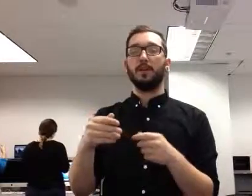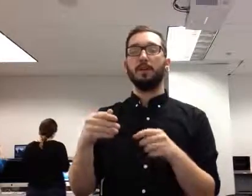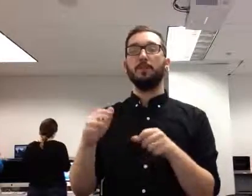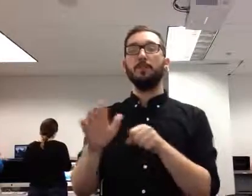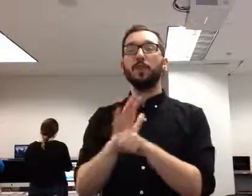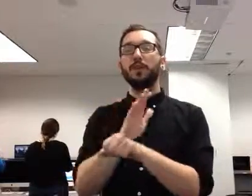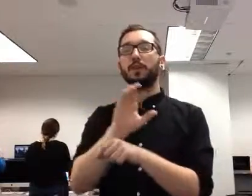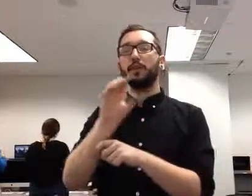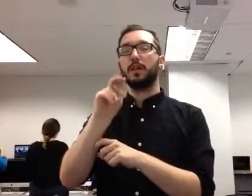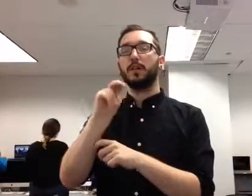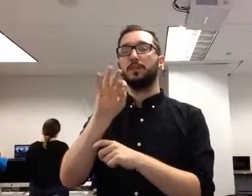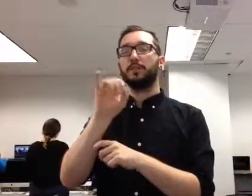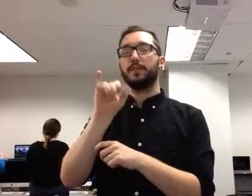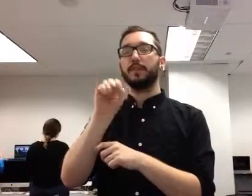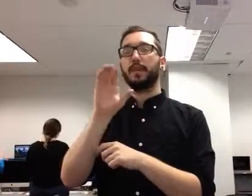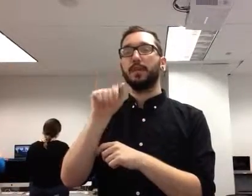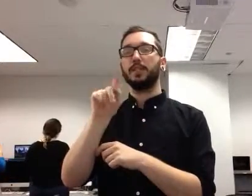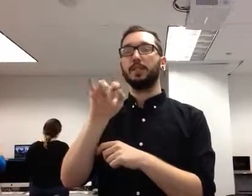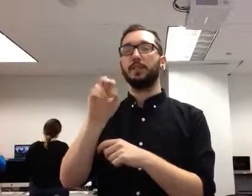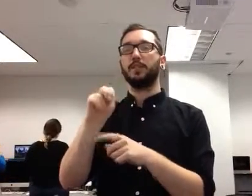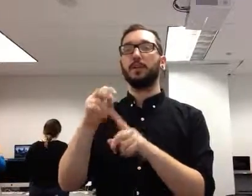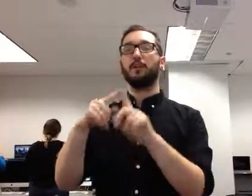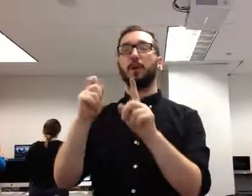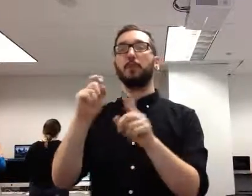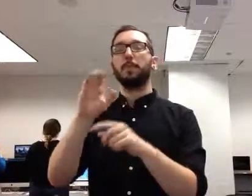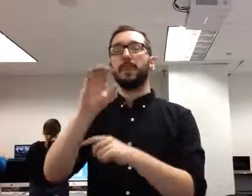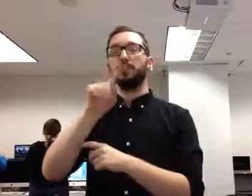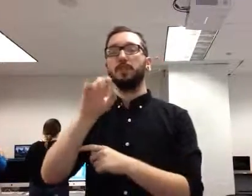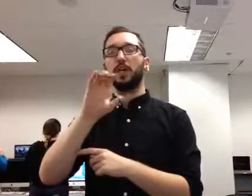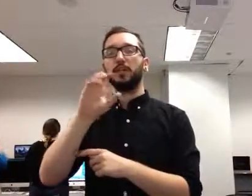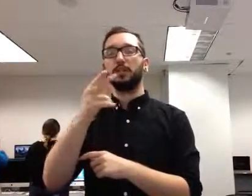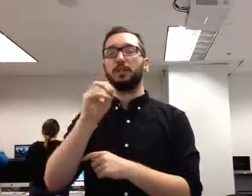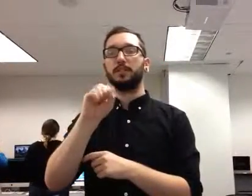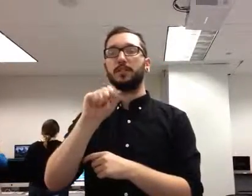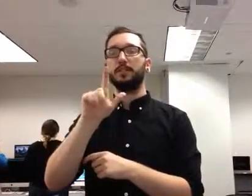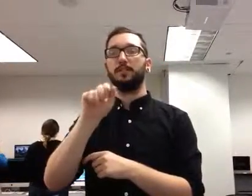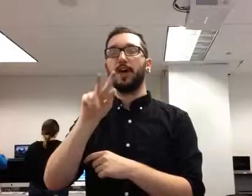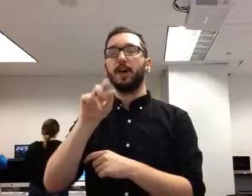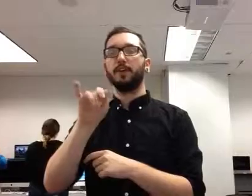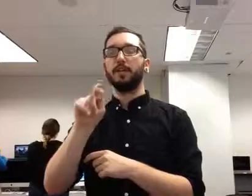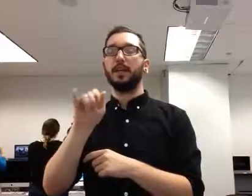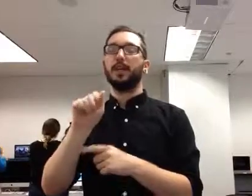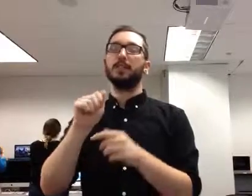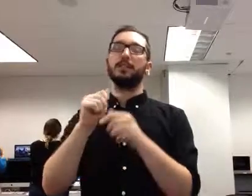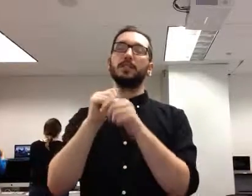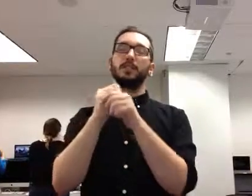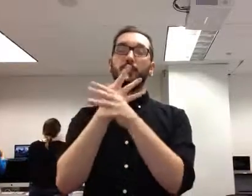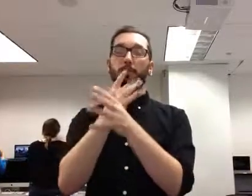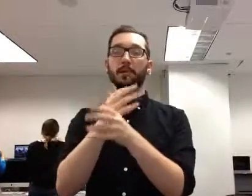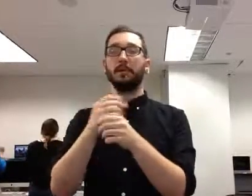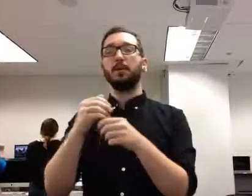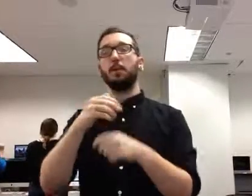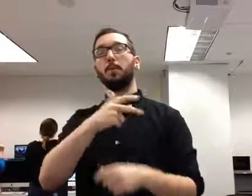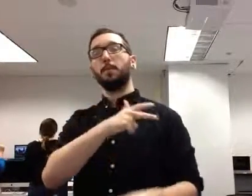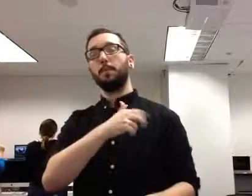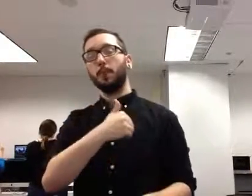of Czechoslovakia, Germany, Poland. They loaded whole factories, whole cities, heavy industries, onto Russian